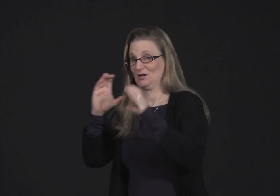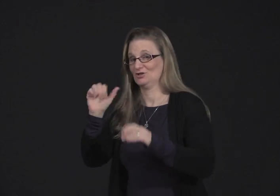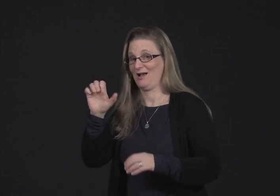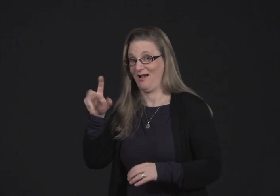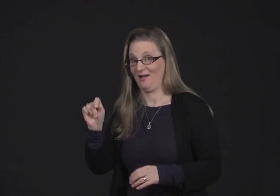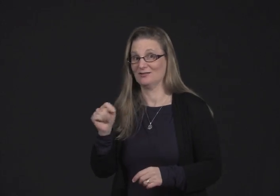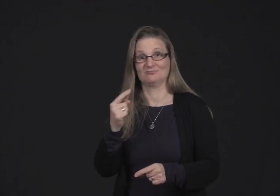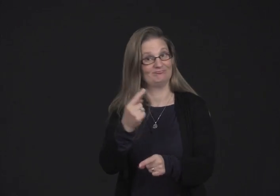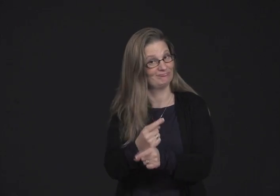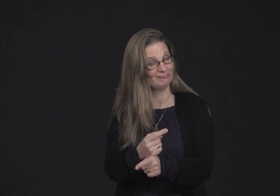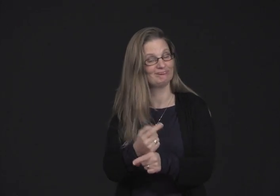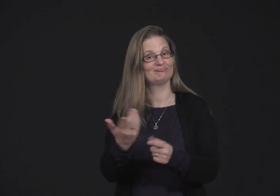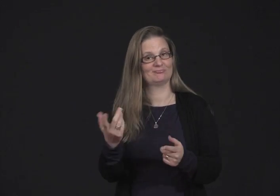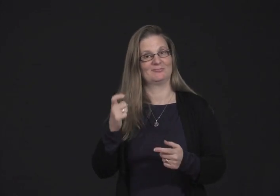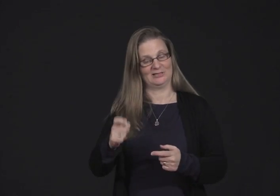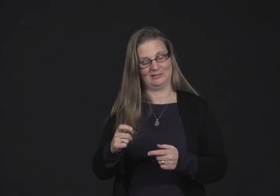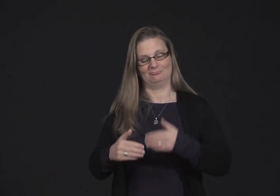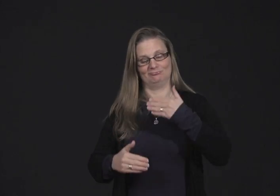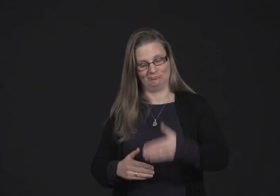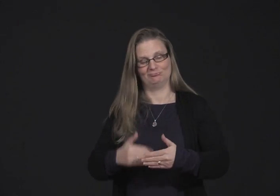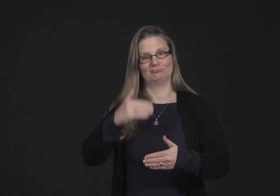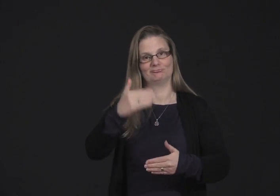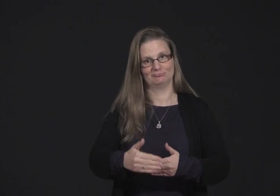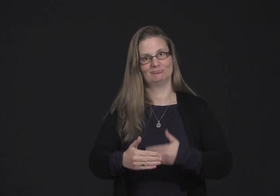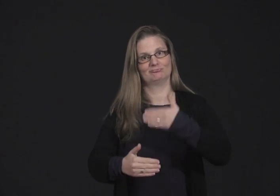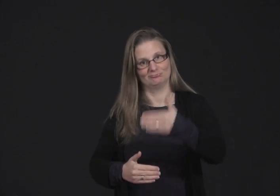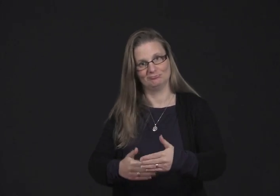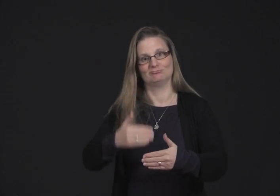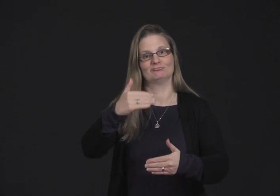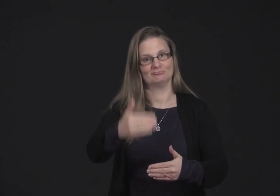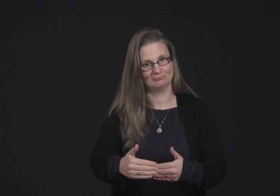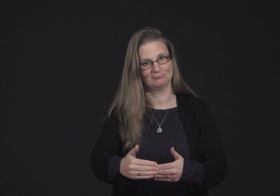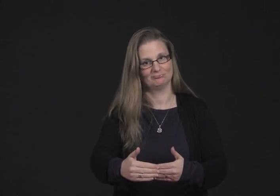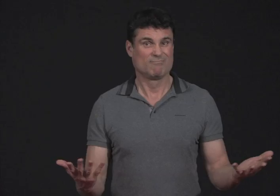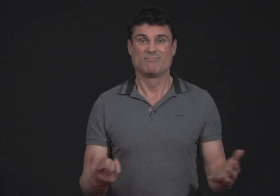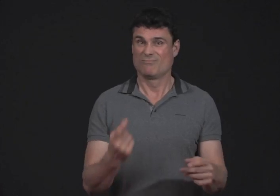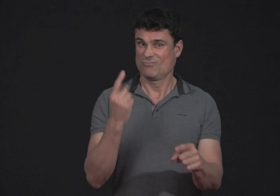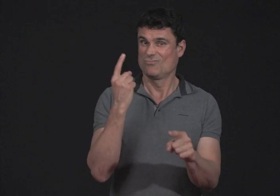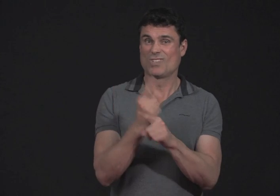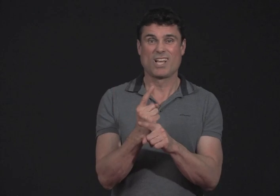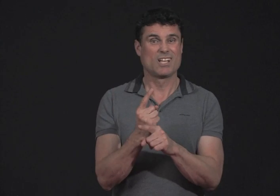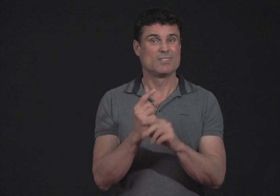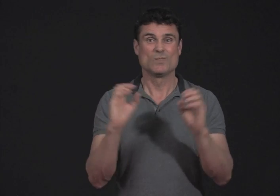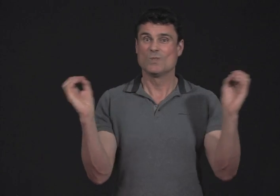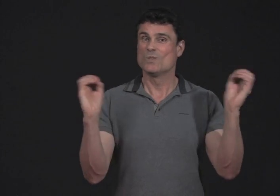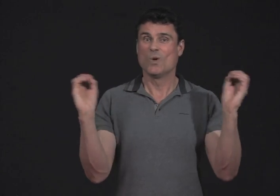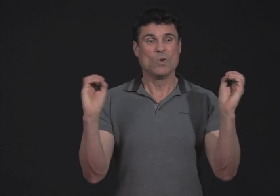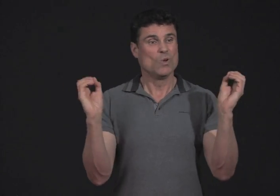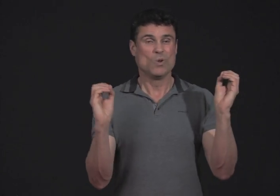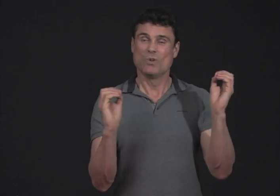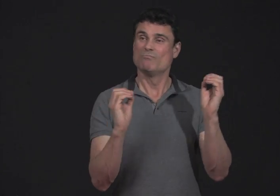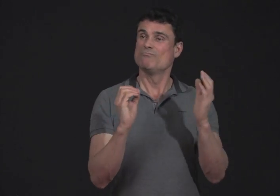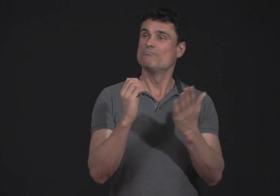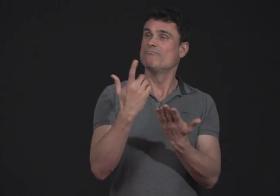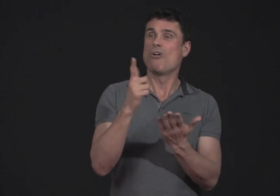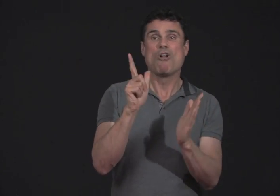the Telecommunications Act. So, it's a process to update those acts. That's right. Currently, there's nothing